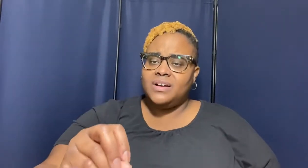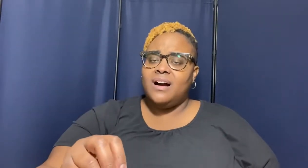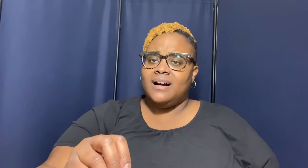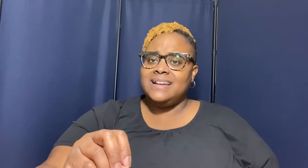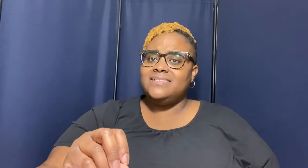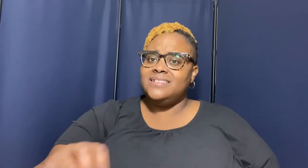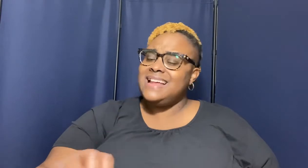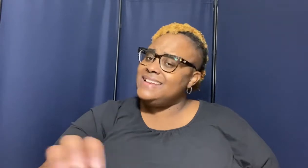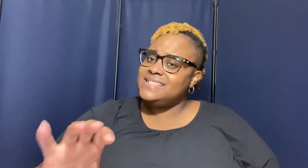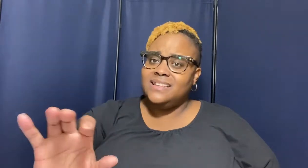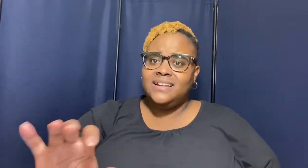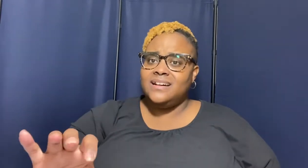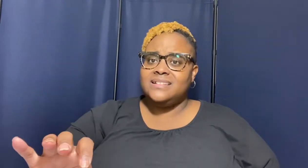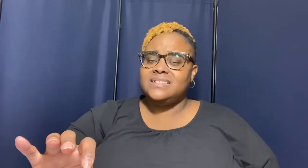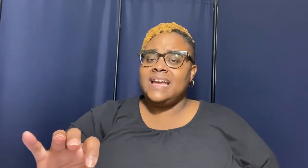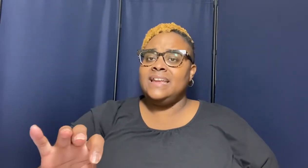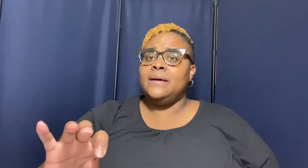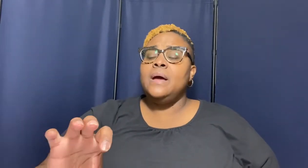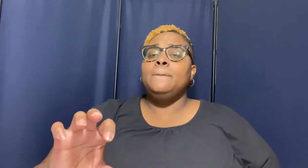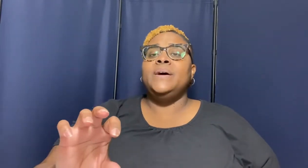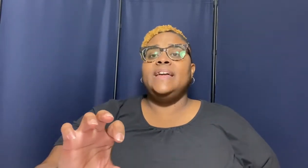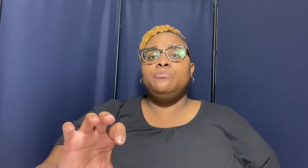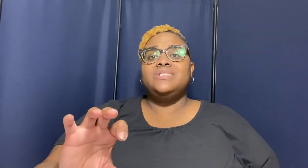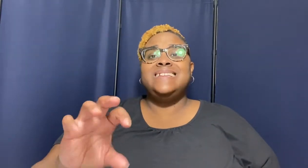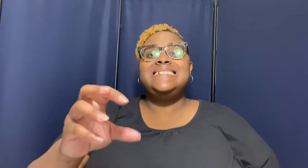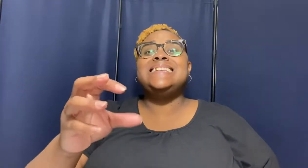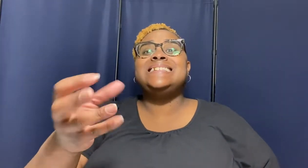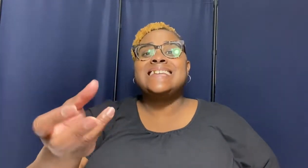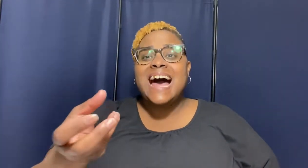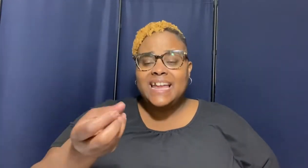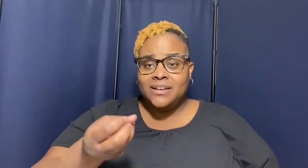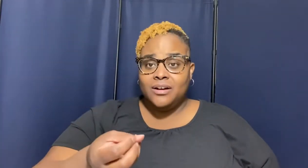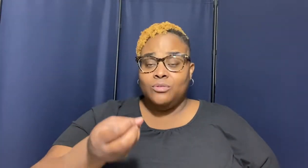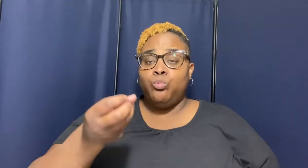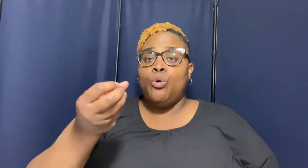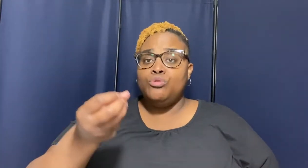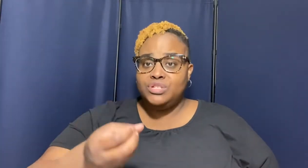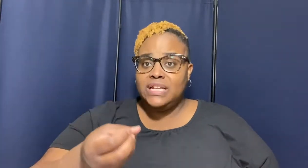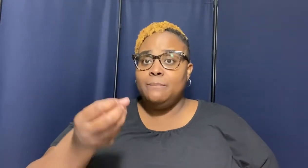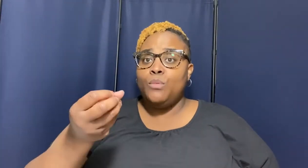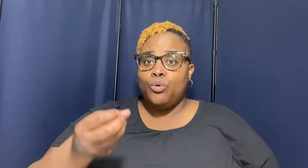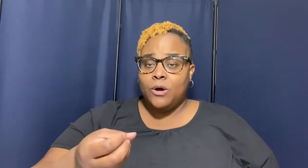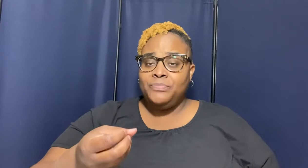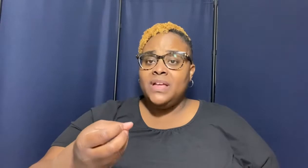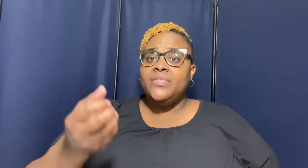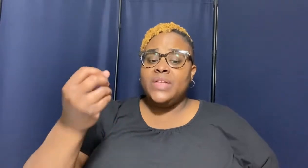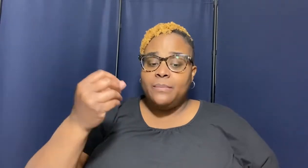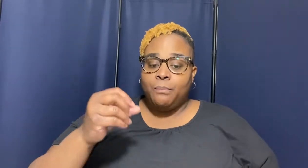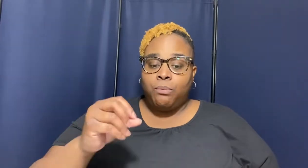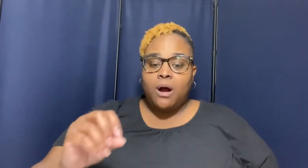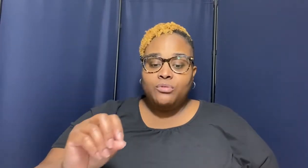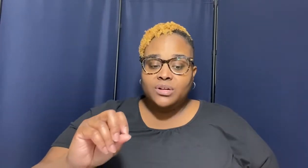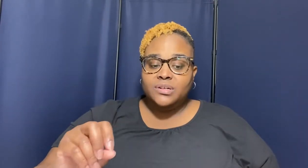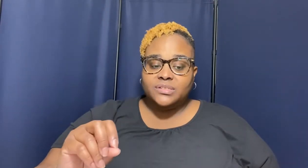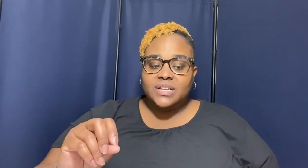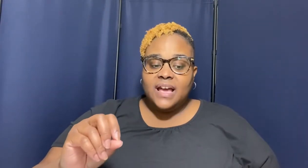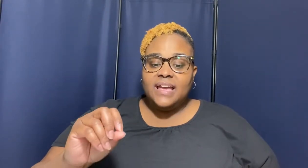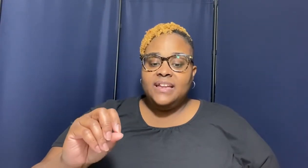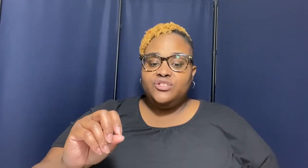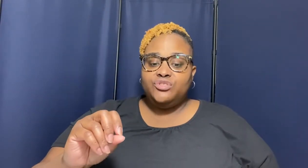god not not necessarily understanding but it was this desire of wanting more that brought us into